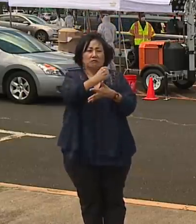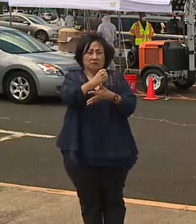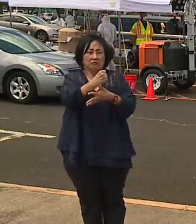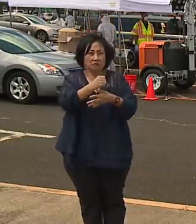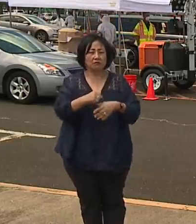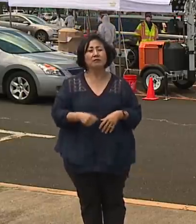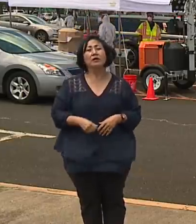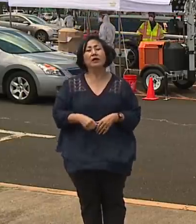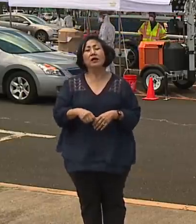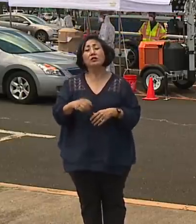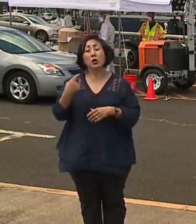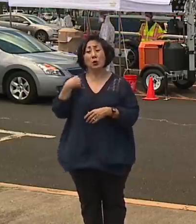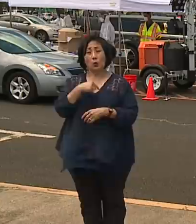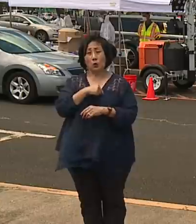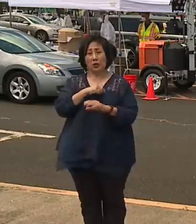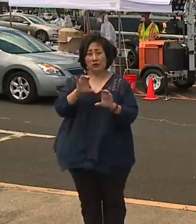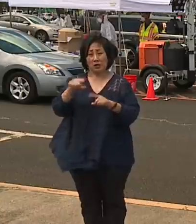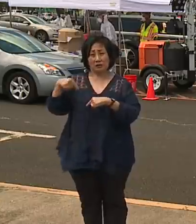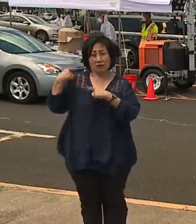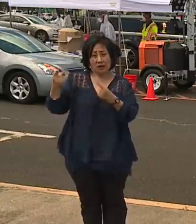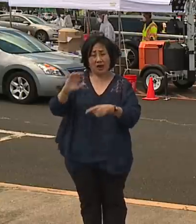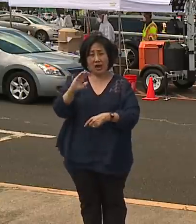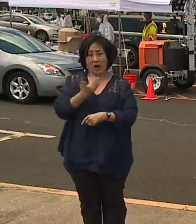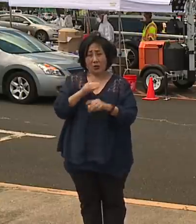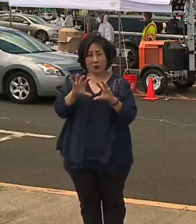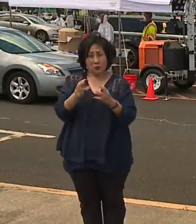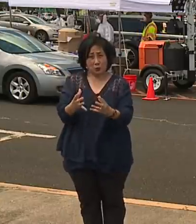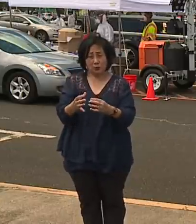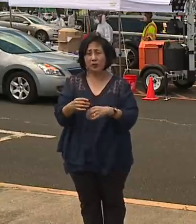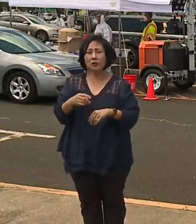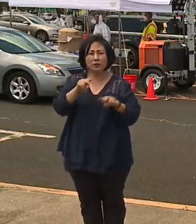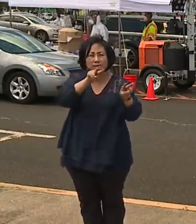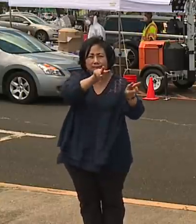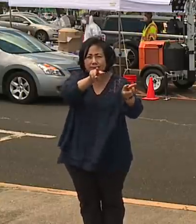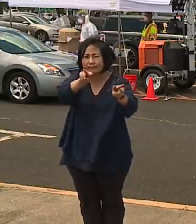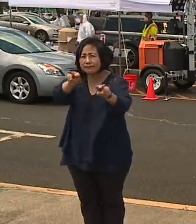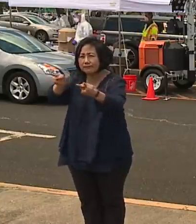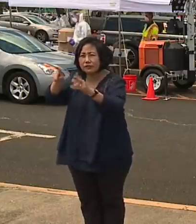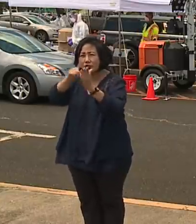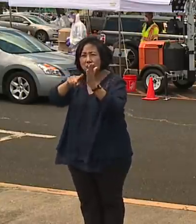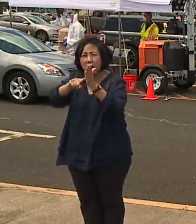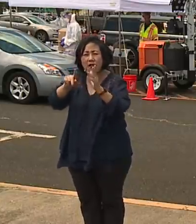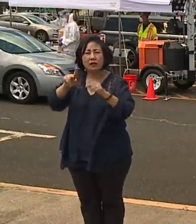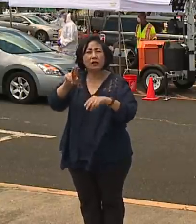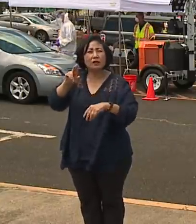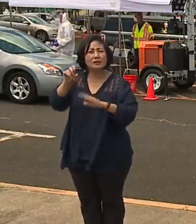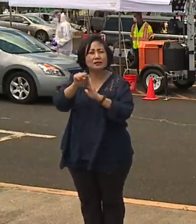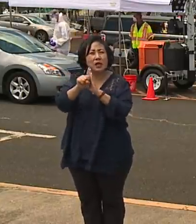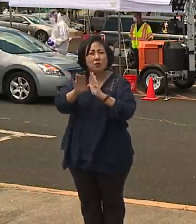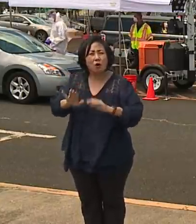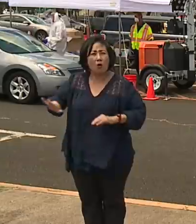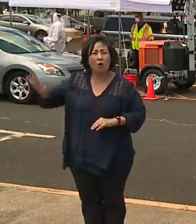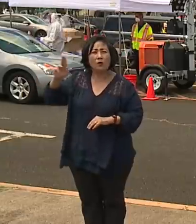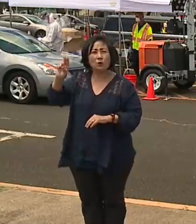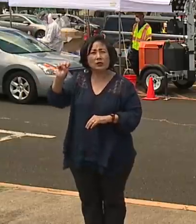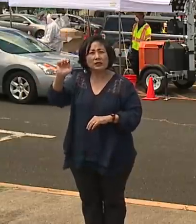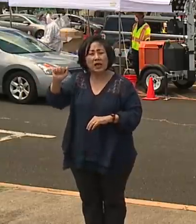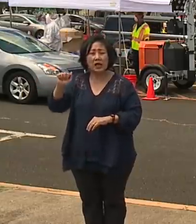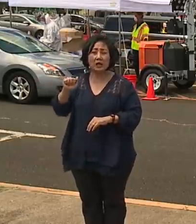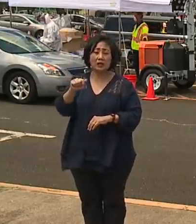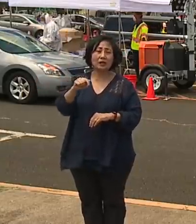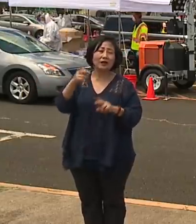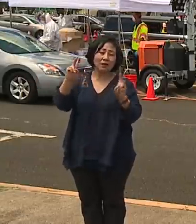what we've done from the task force perspective is look at places across the United States that are either in the yellow or the red for